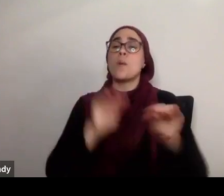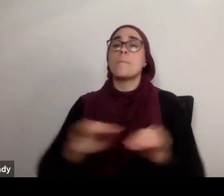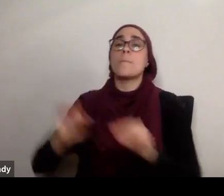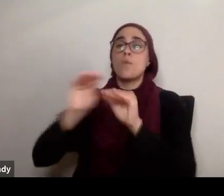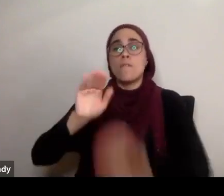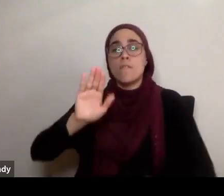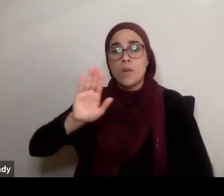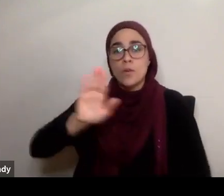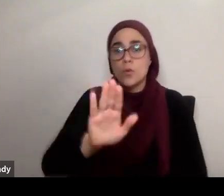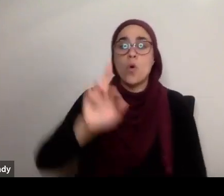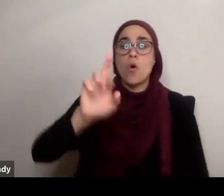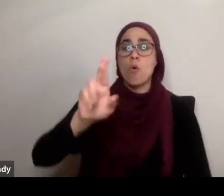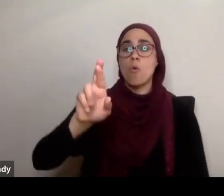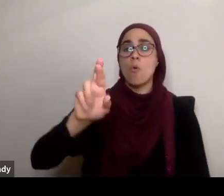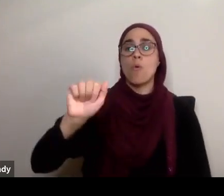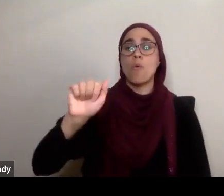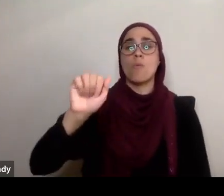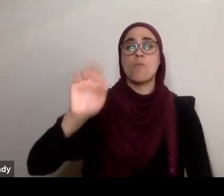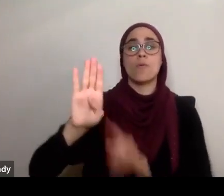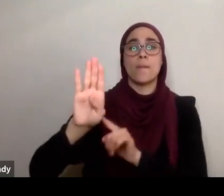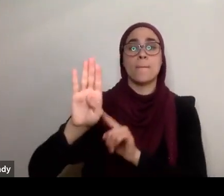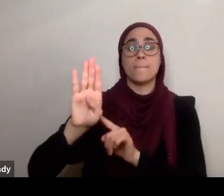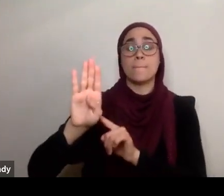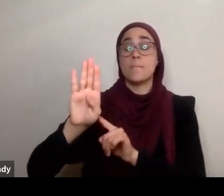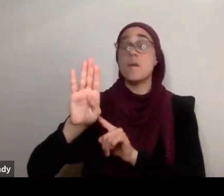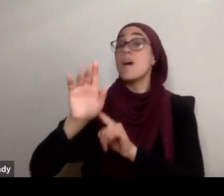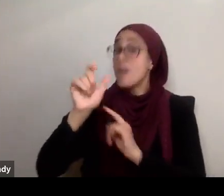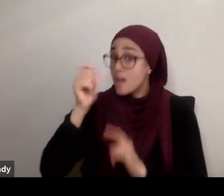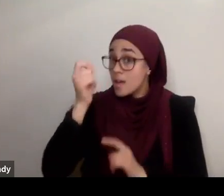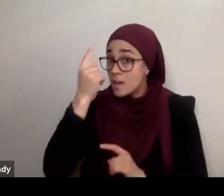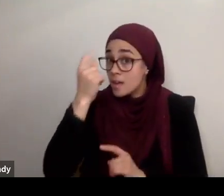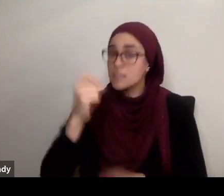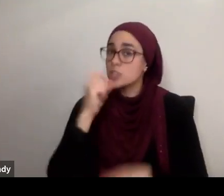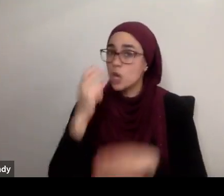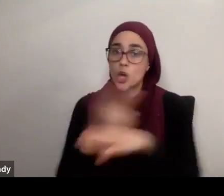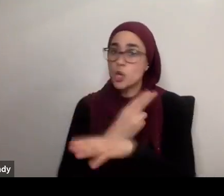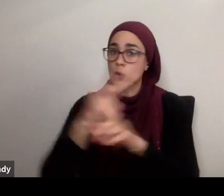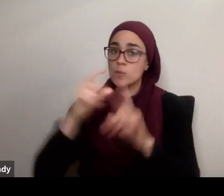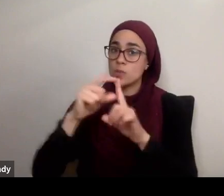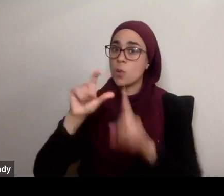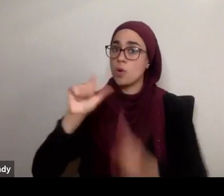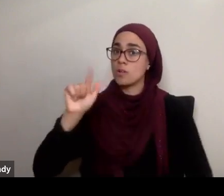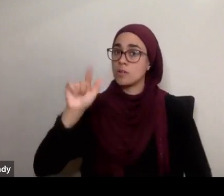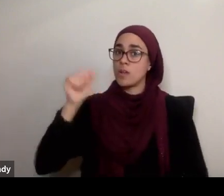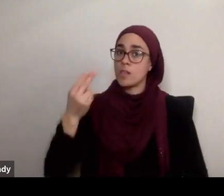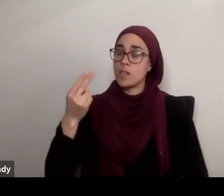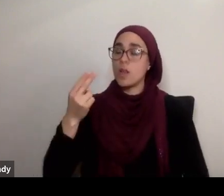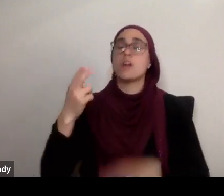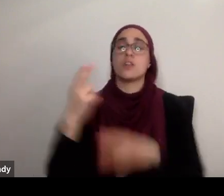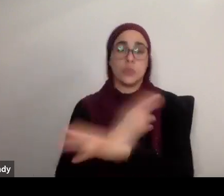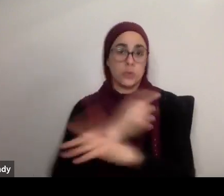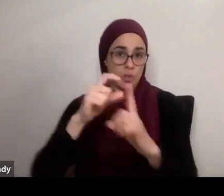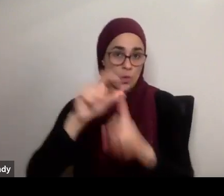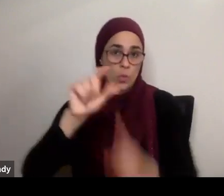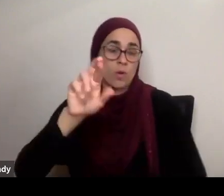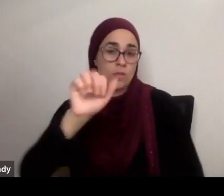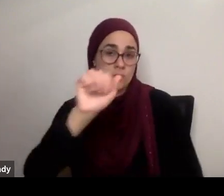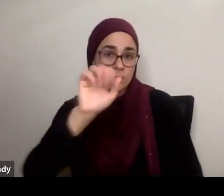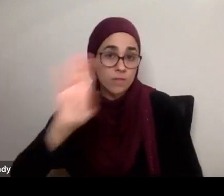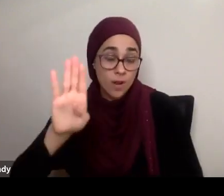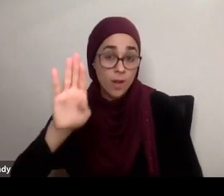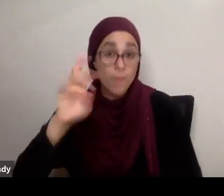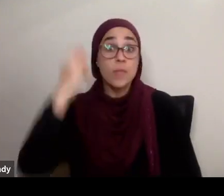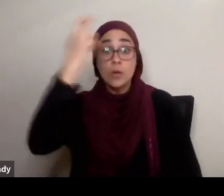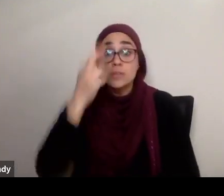associated with the things that Allah gives us, not the things that he asks of us. So Rabb is the caregiver, the nurturer, the caretaker.